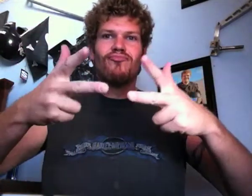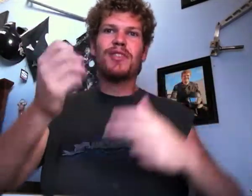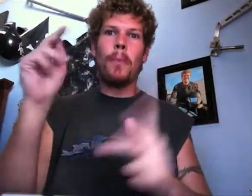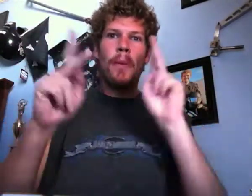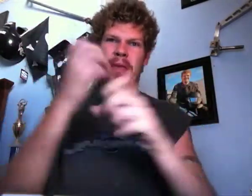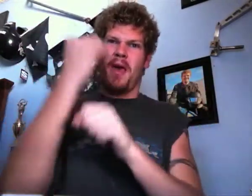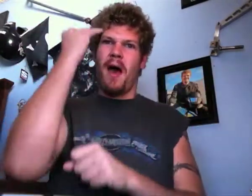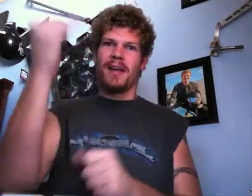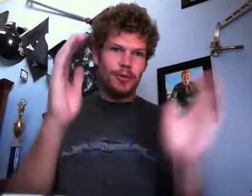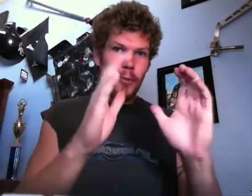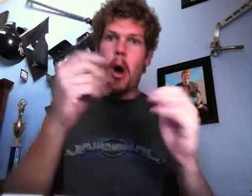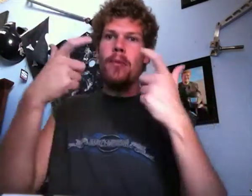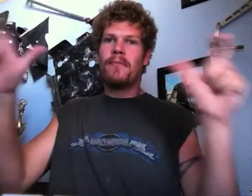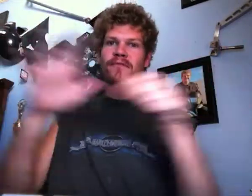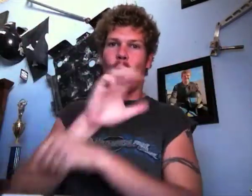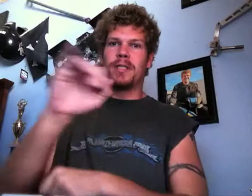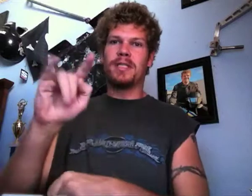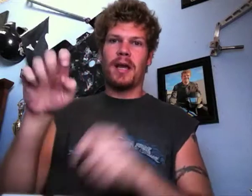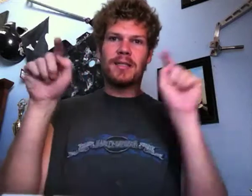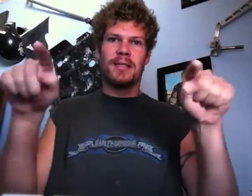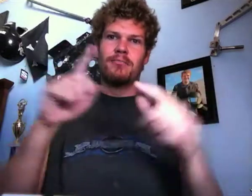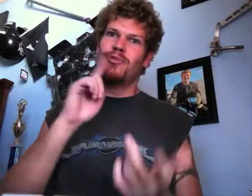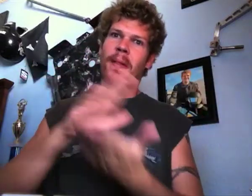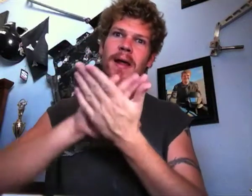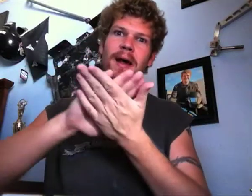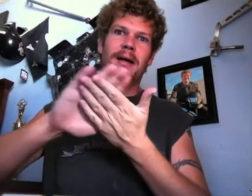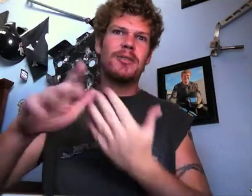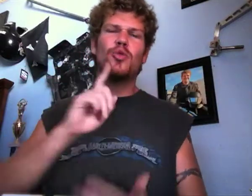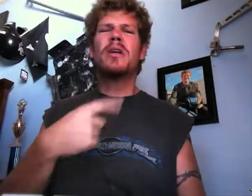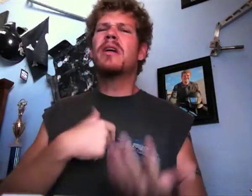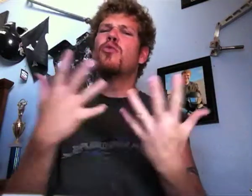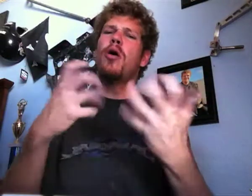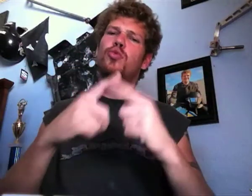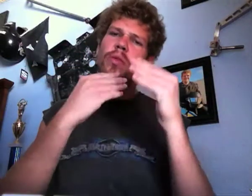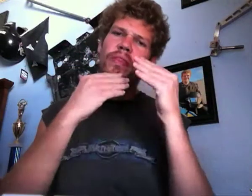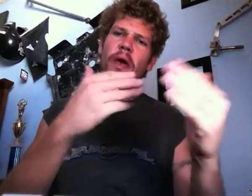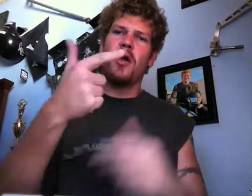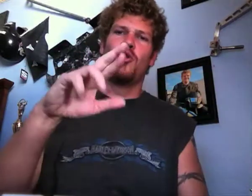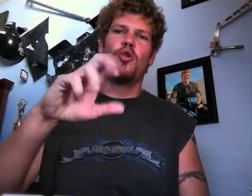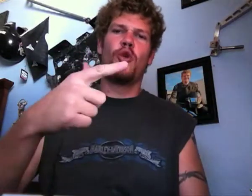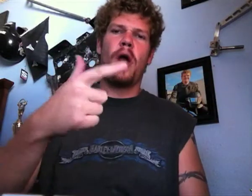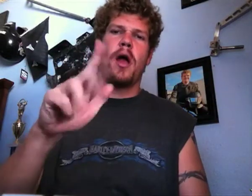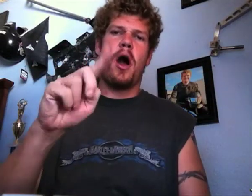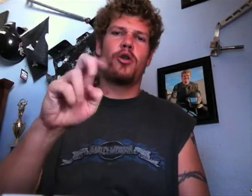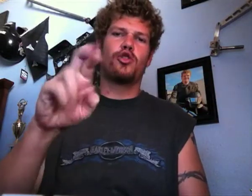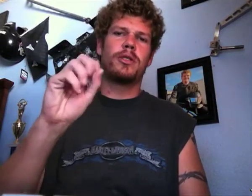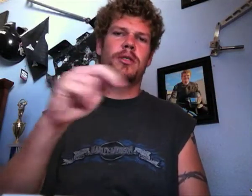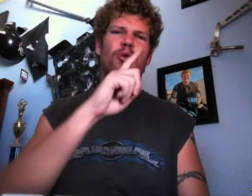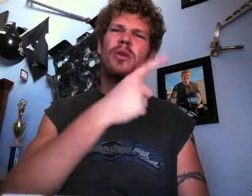but I don't know what I'm doing, I don't know